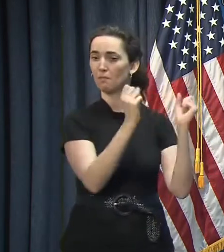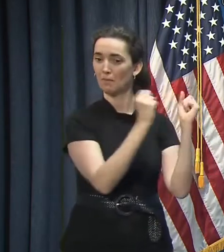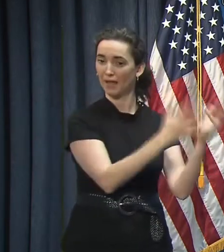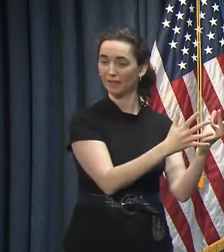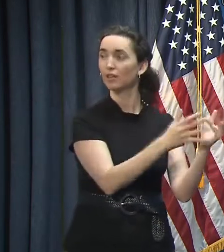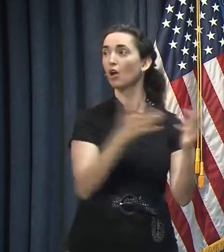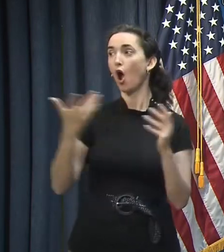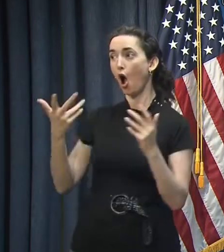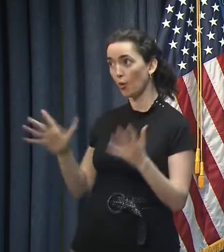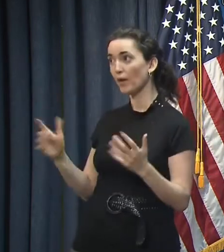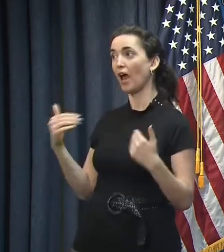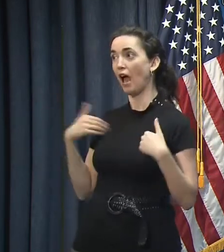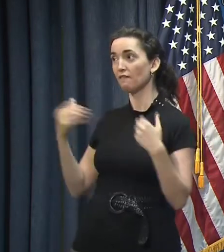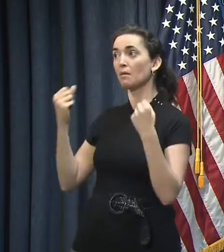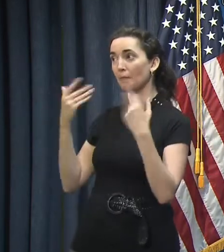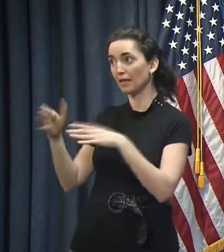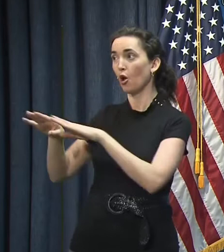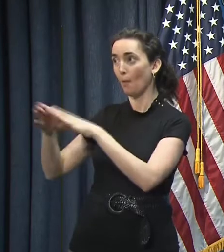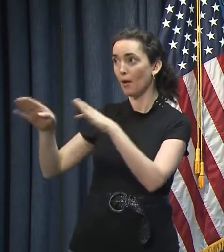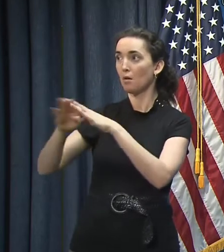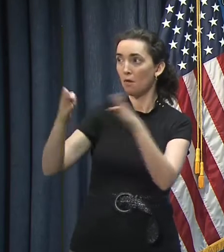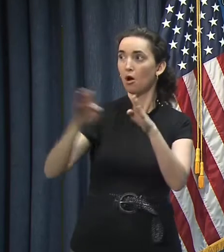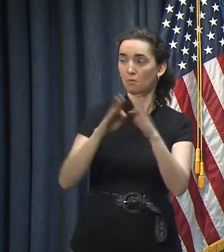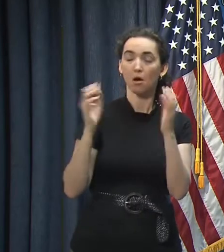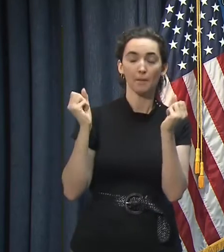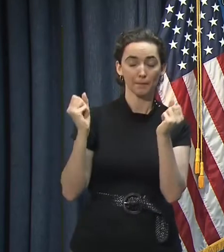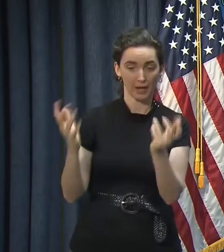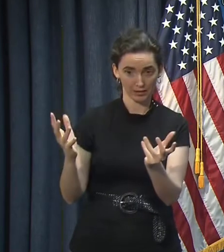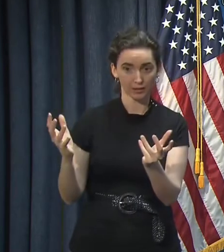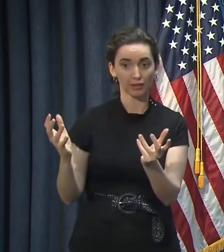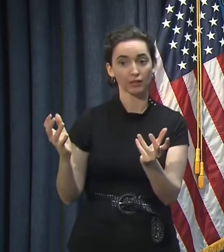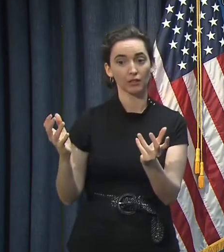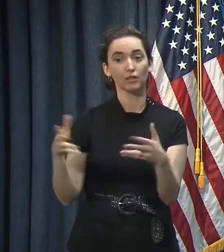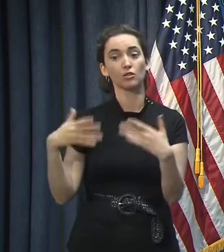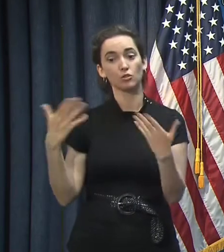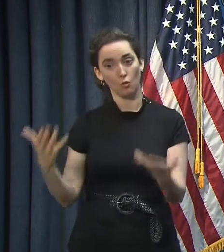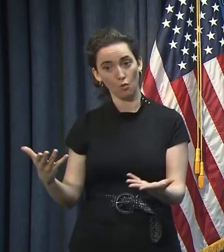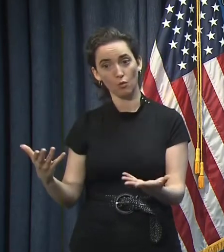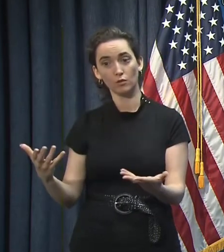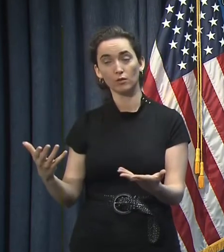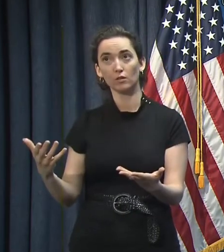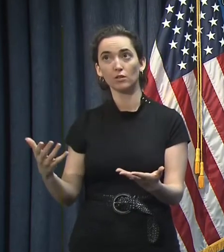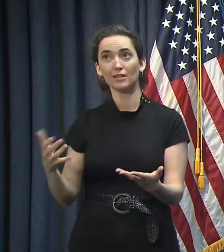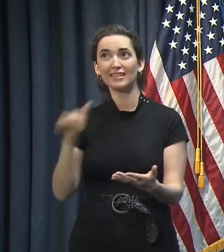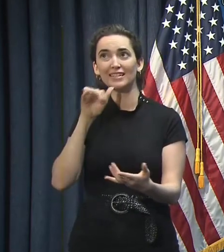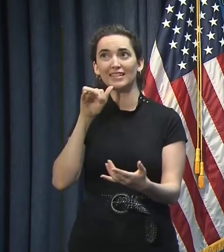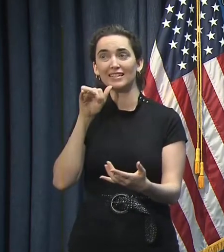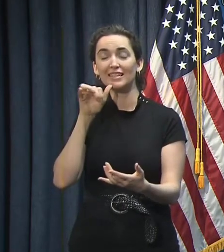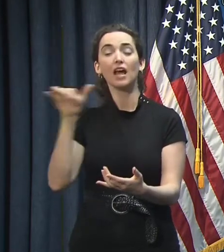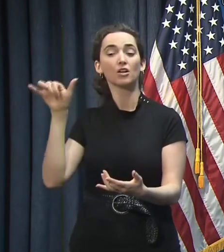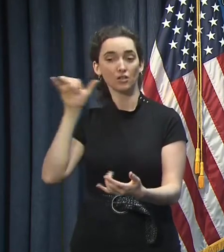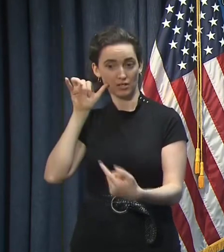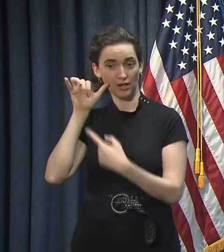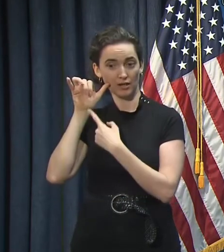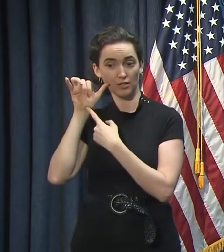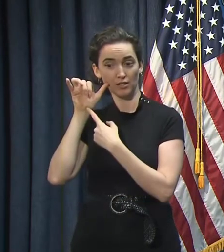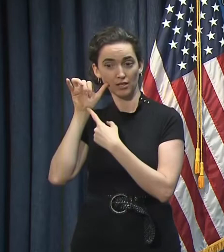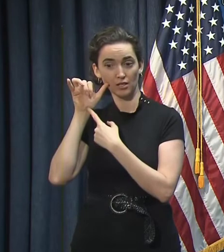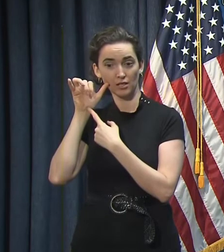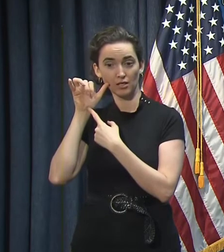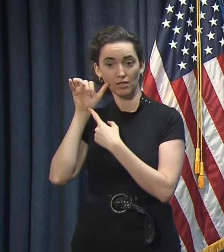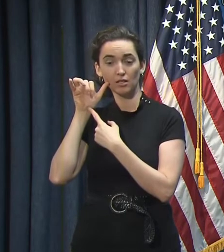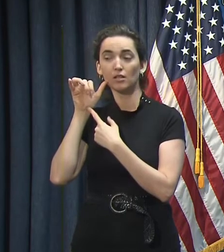had considerable parts of our economy open. And again, today, I'm sorry, yesterday we had reopened the